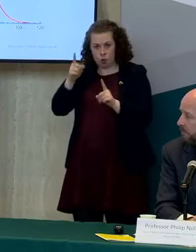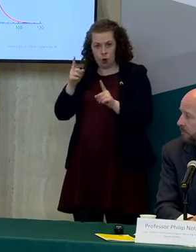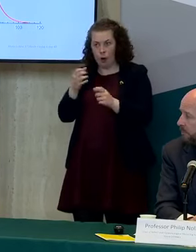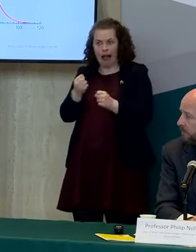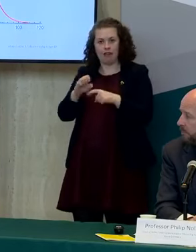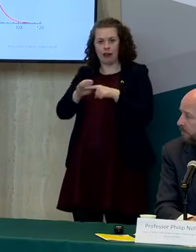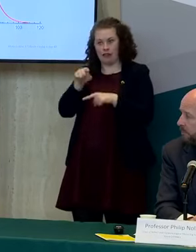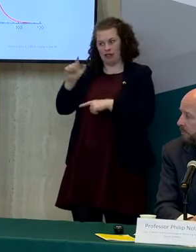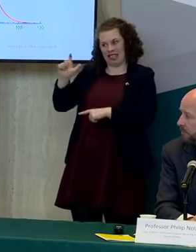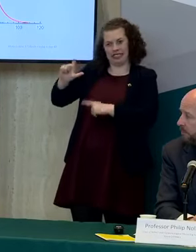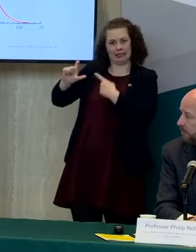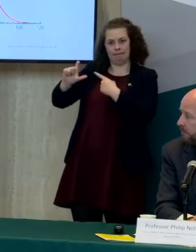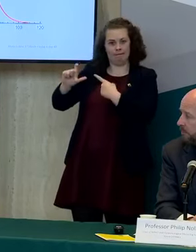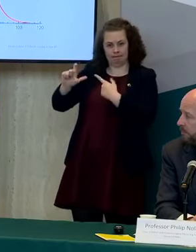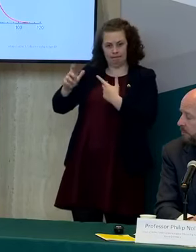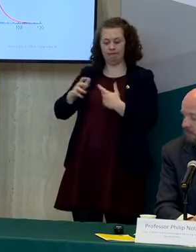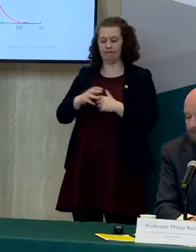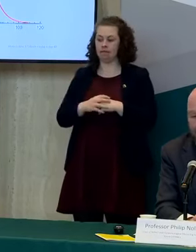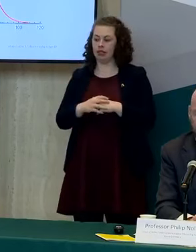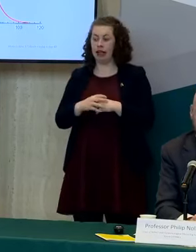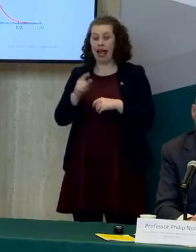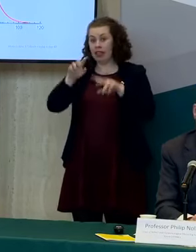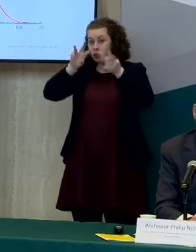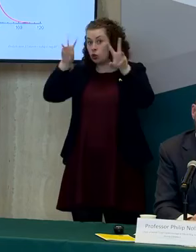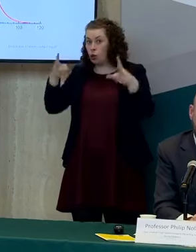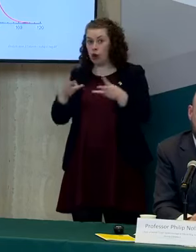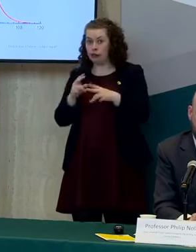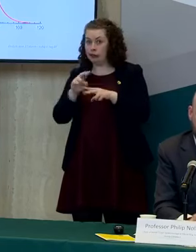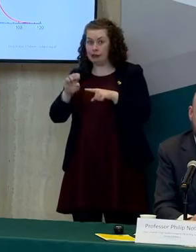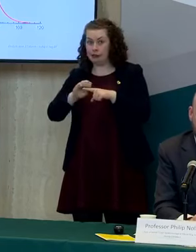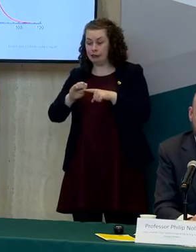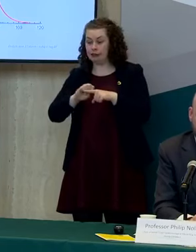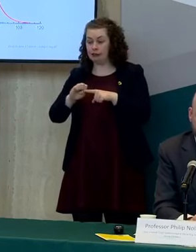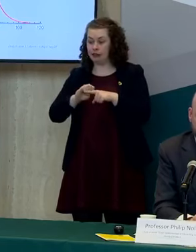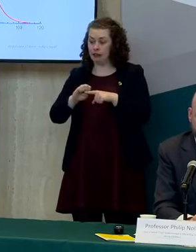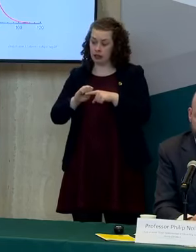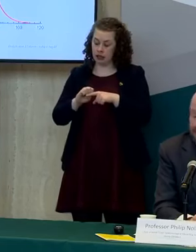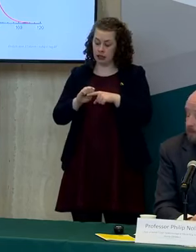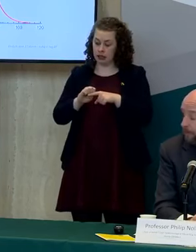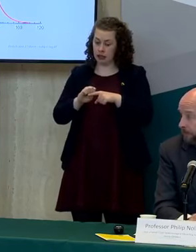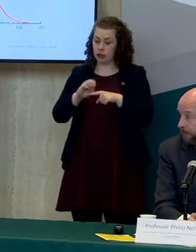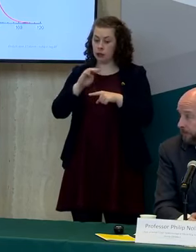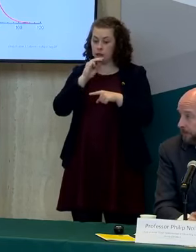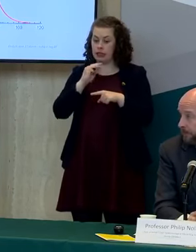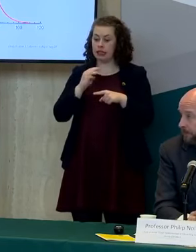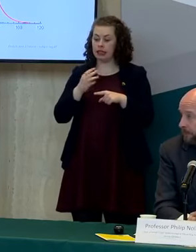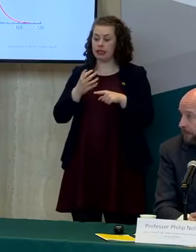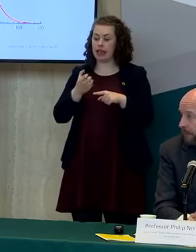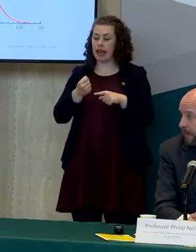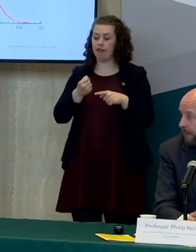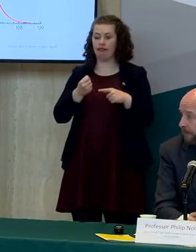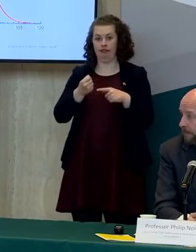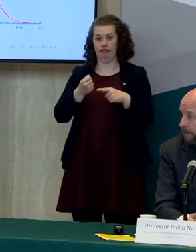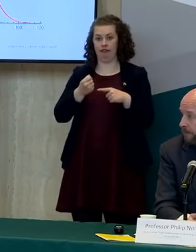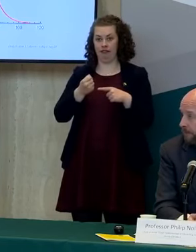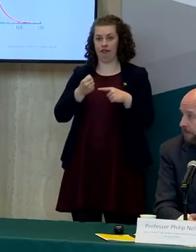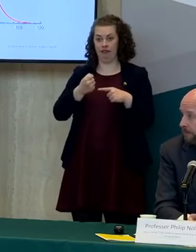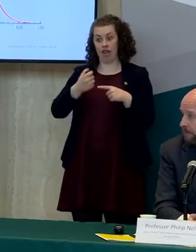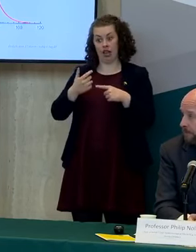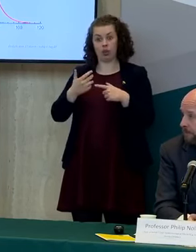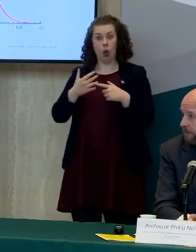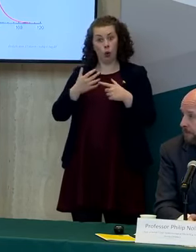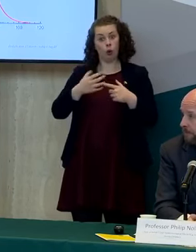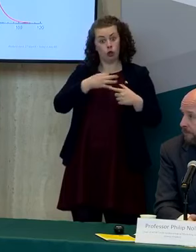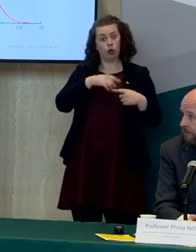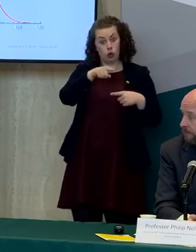success very soon to secure a steady supply of reagent and testing where that was leading to a a slow a slowing of that pathway through